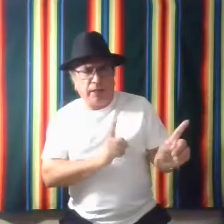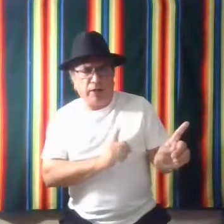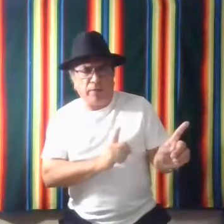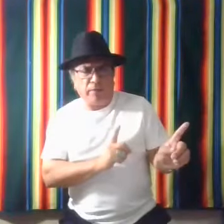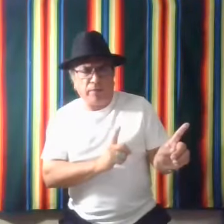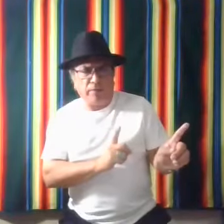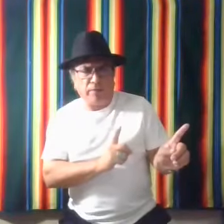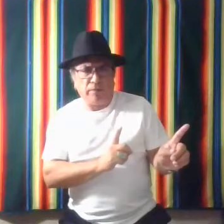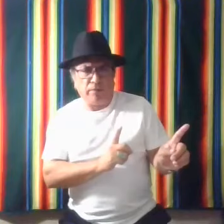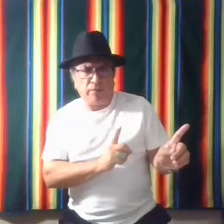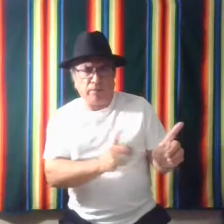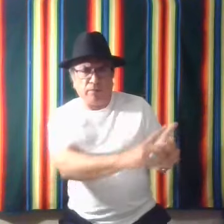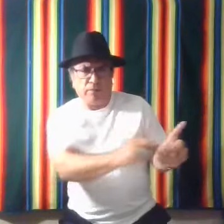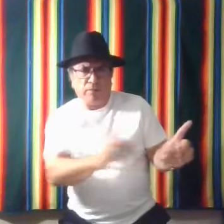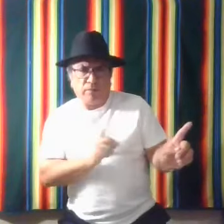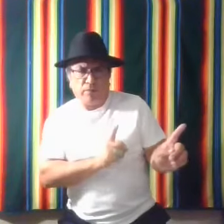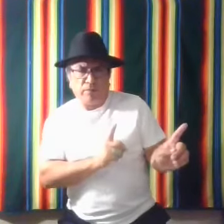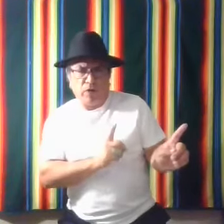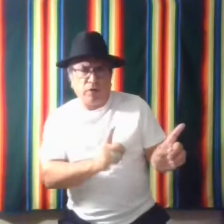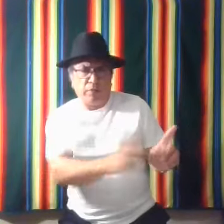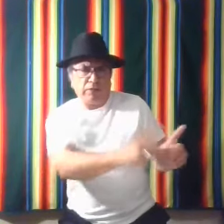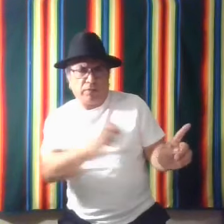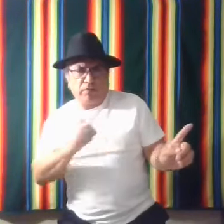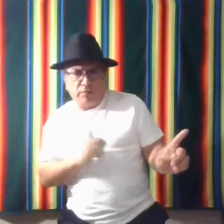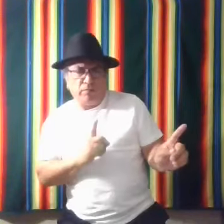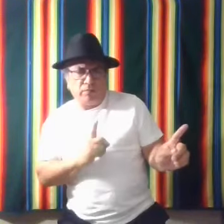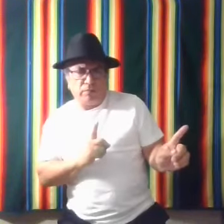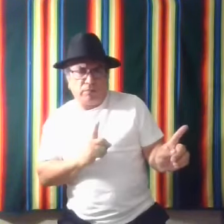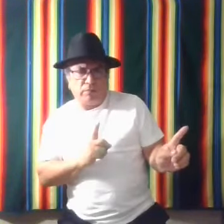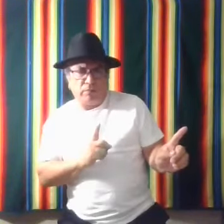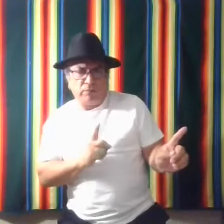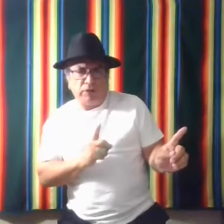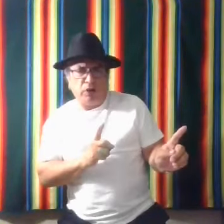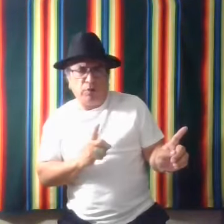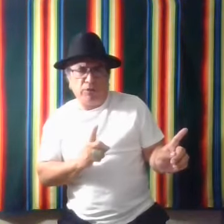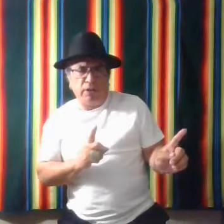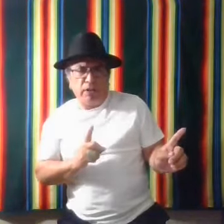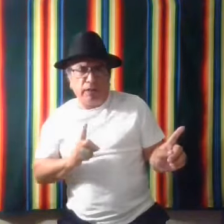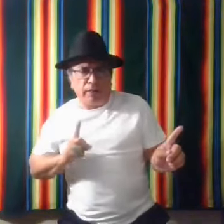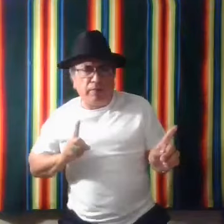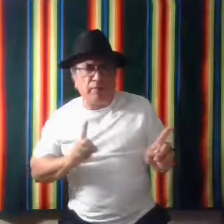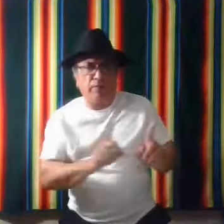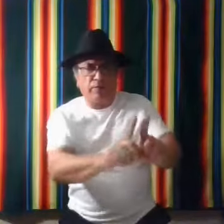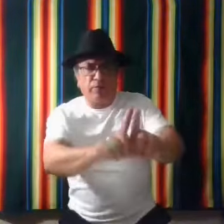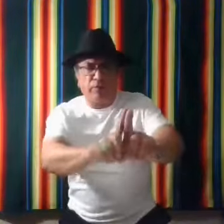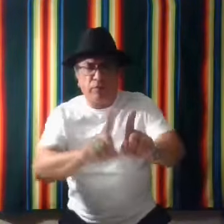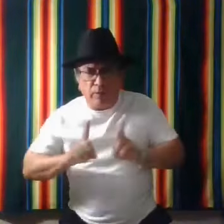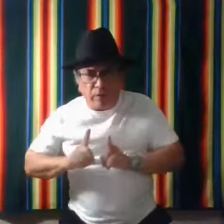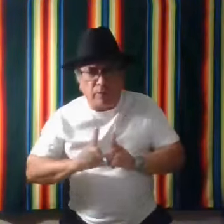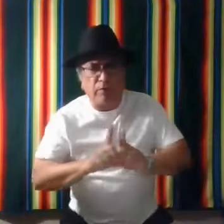here talking about you know almost like like